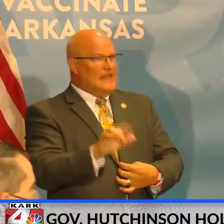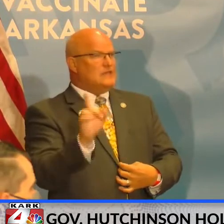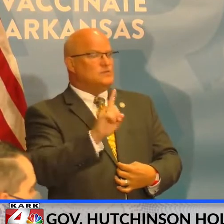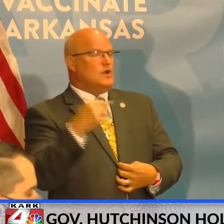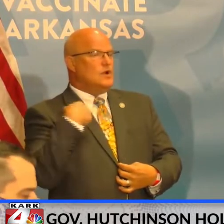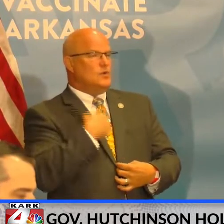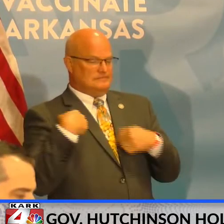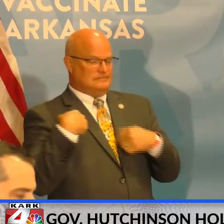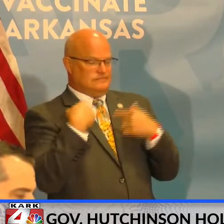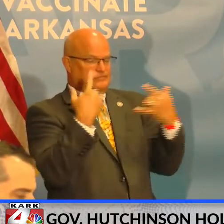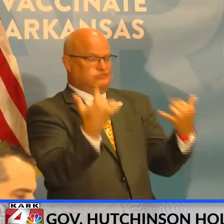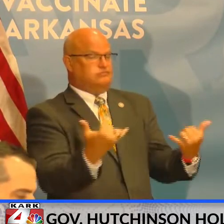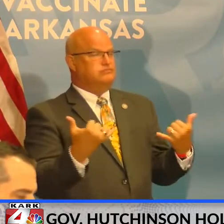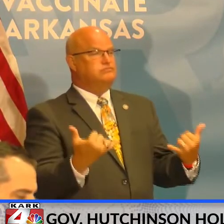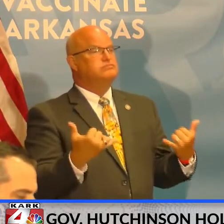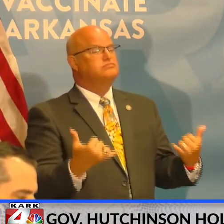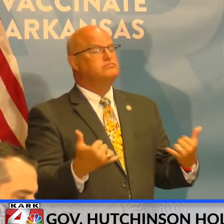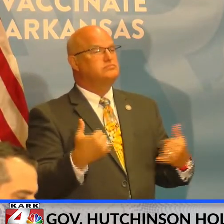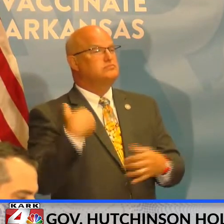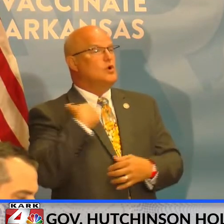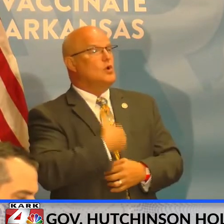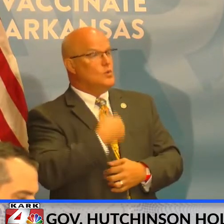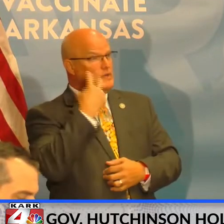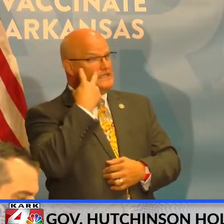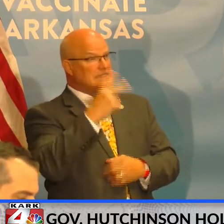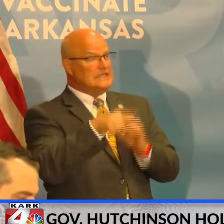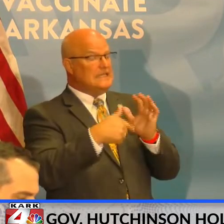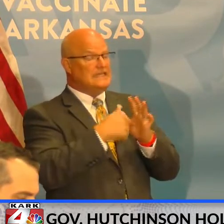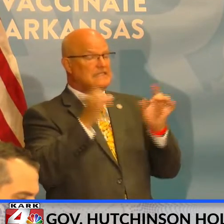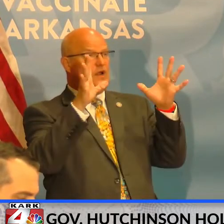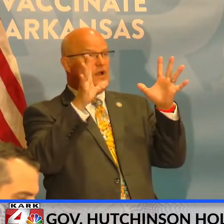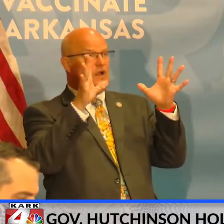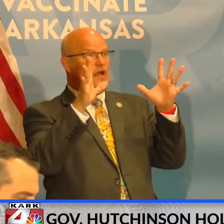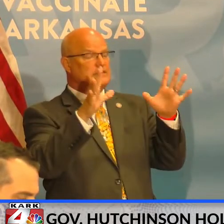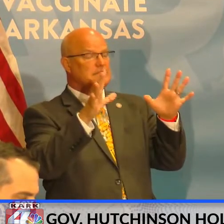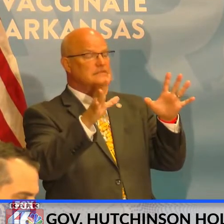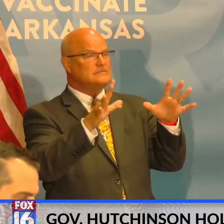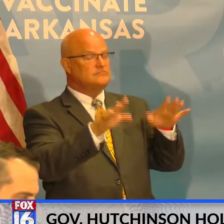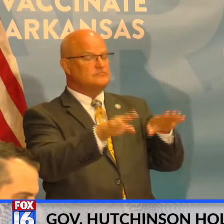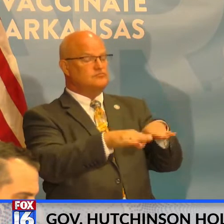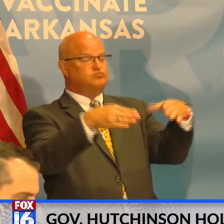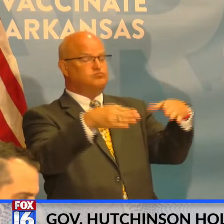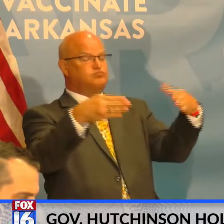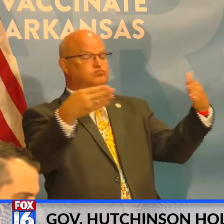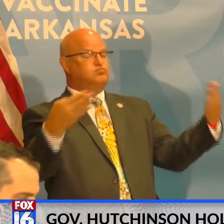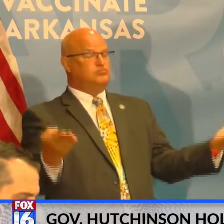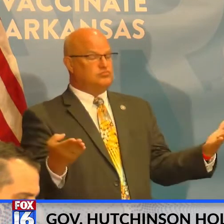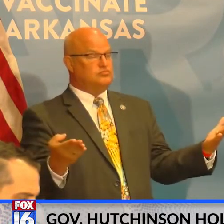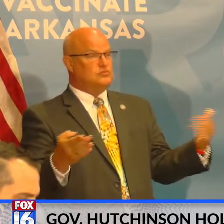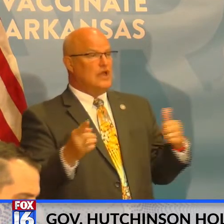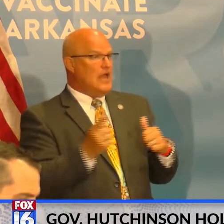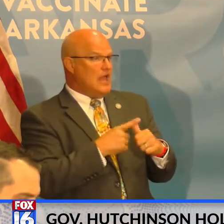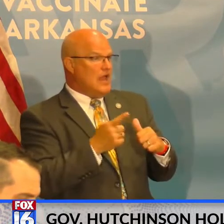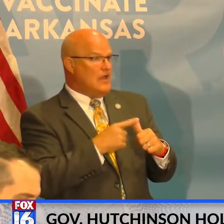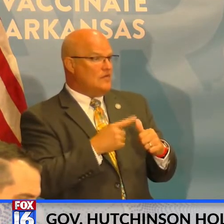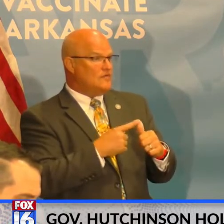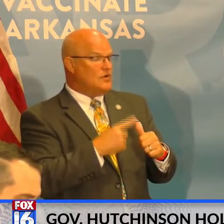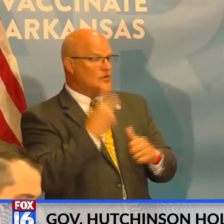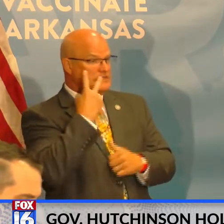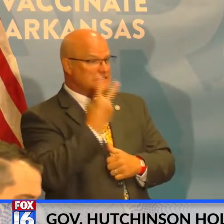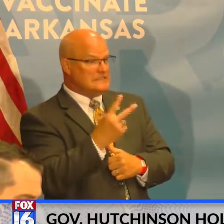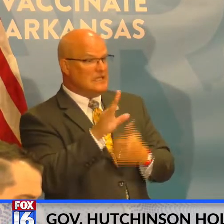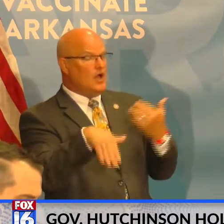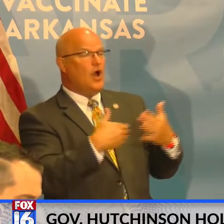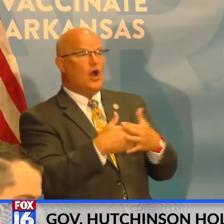today as to we see this crisis unfold. And we first want to make sure that all